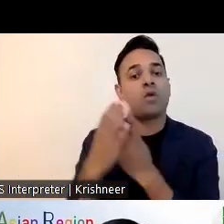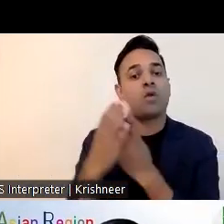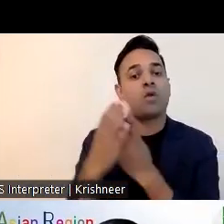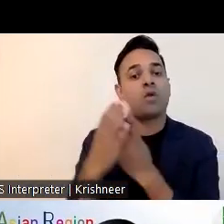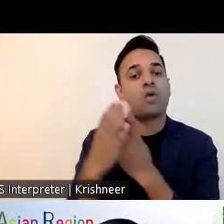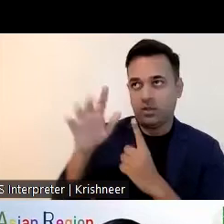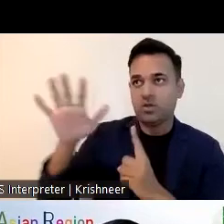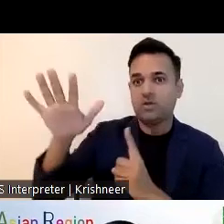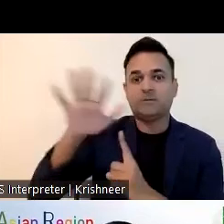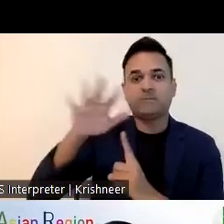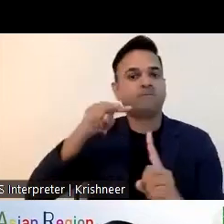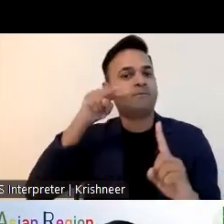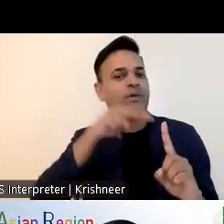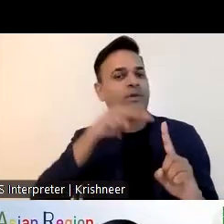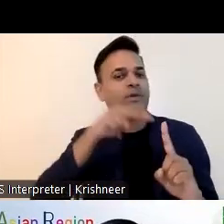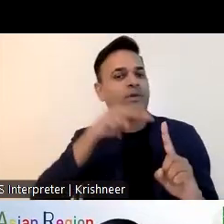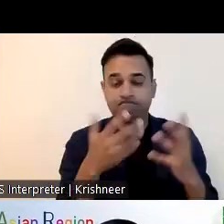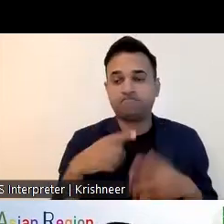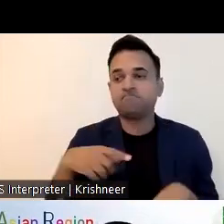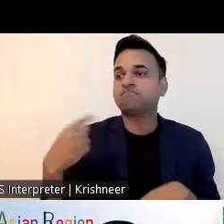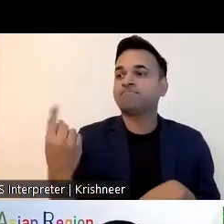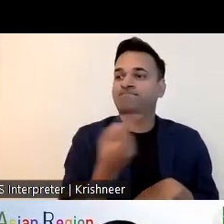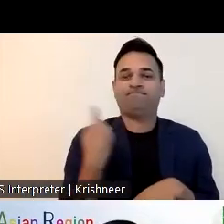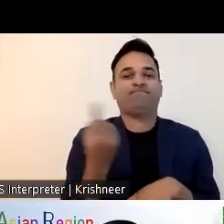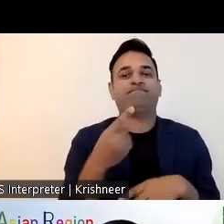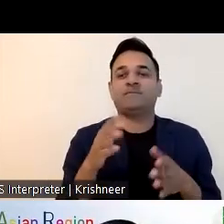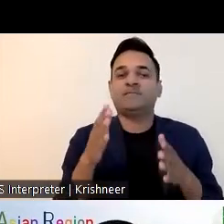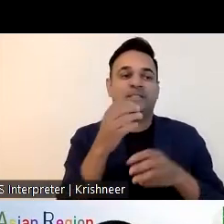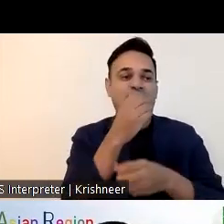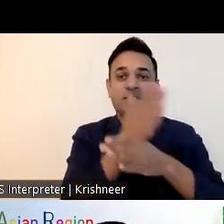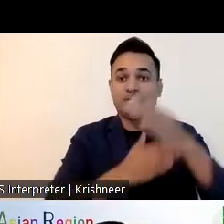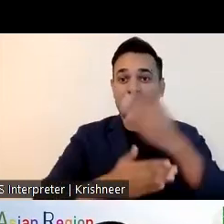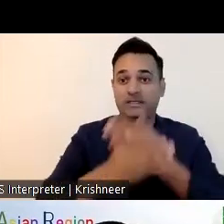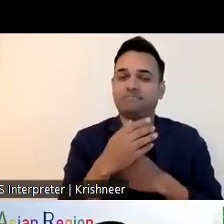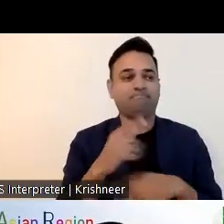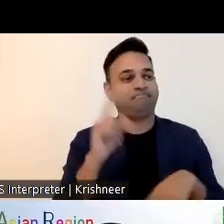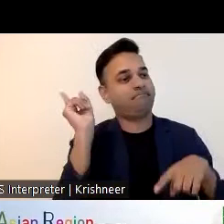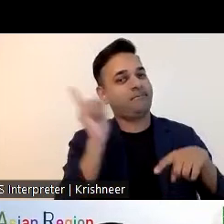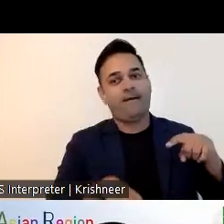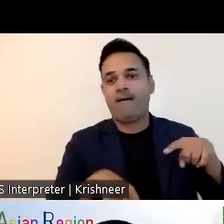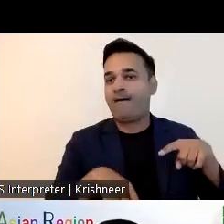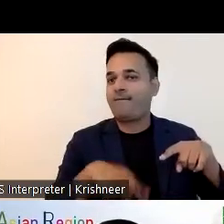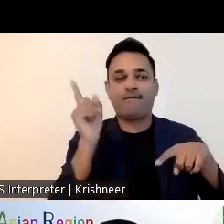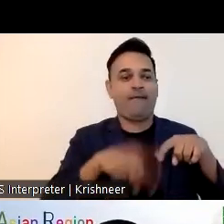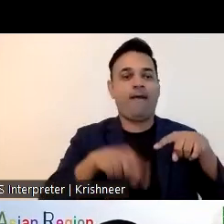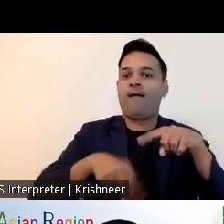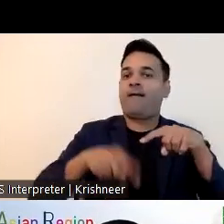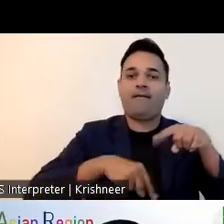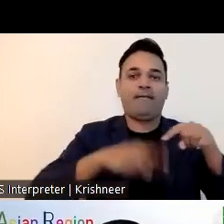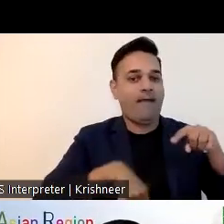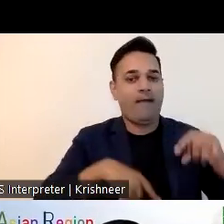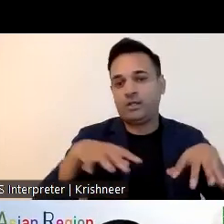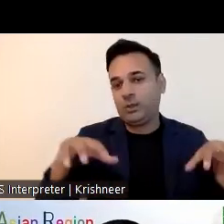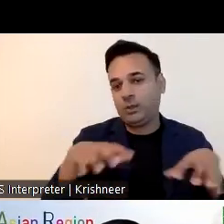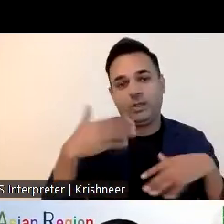often discriminated isolated uh humiliated and they are often treated badly so that has made